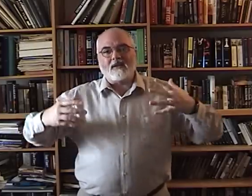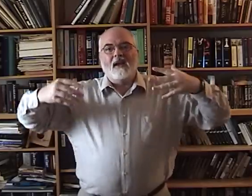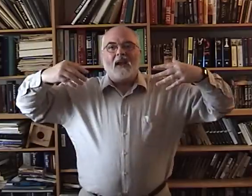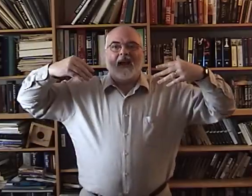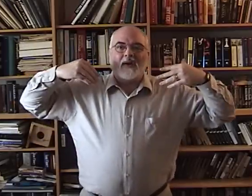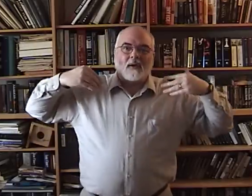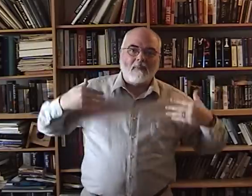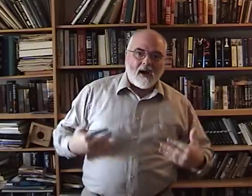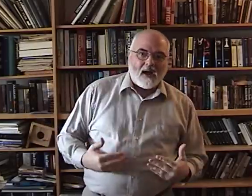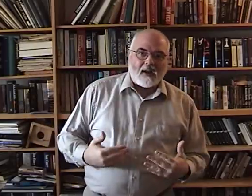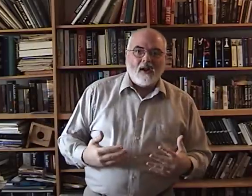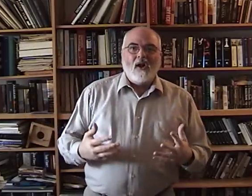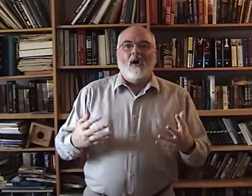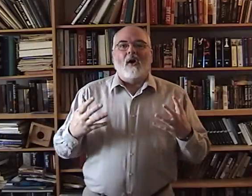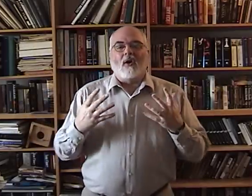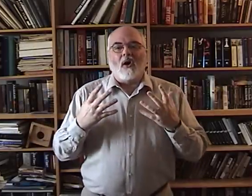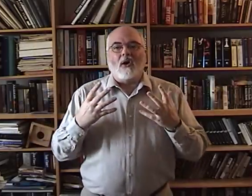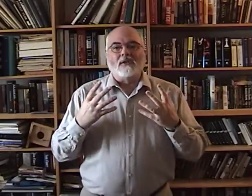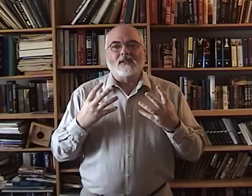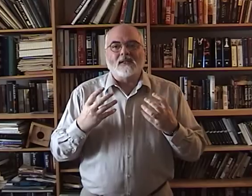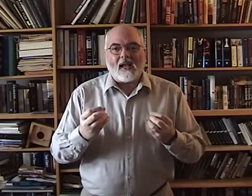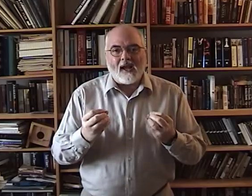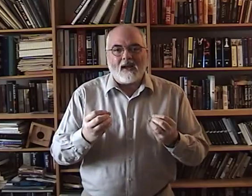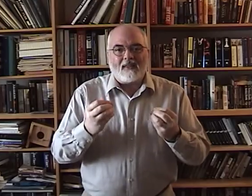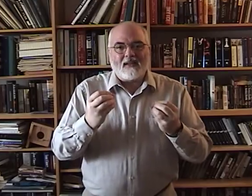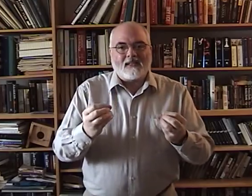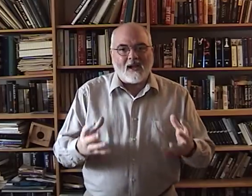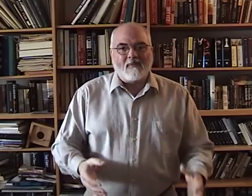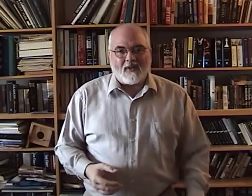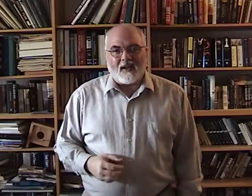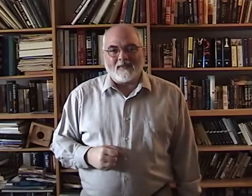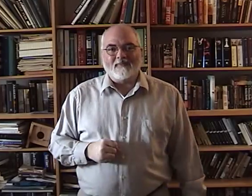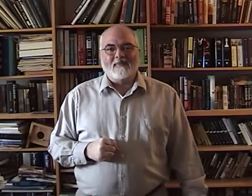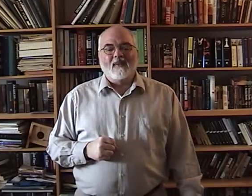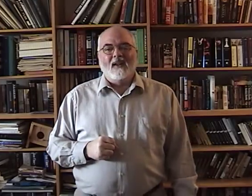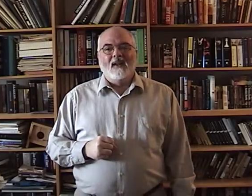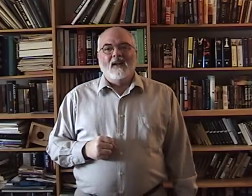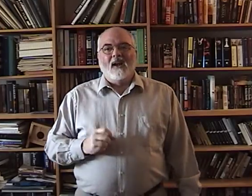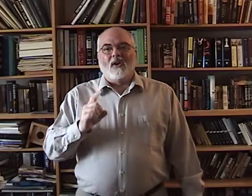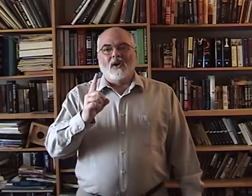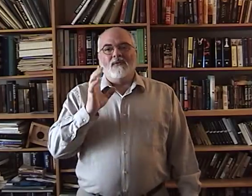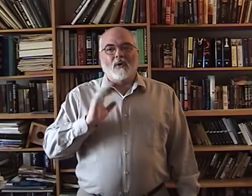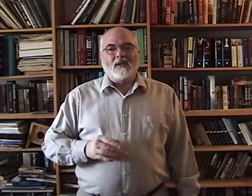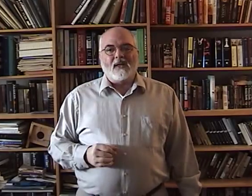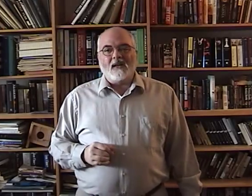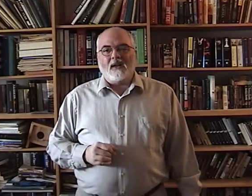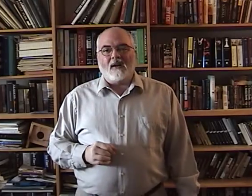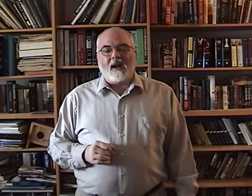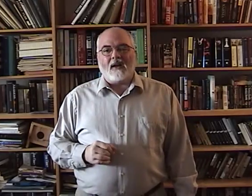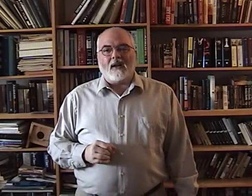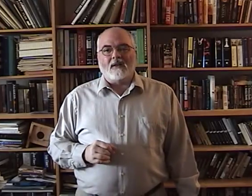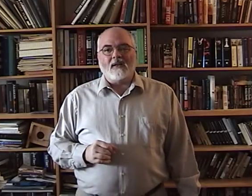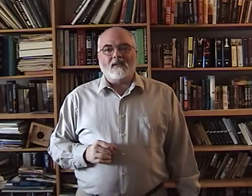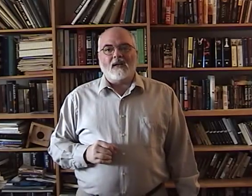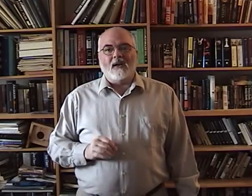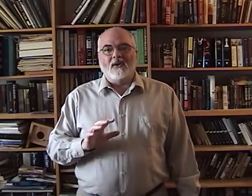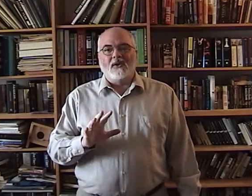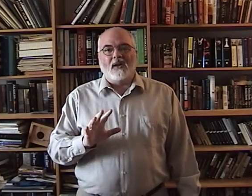and your body are all saying the same thing looking forward to seeing there at LTC good luck